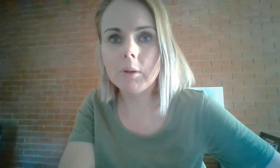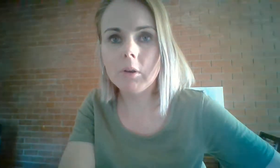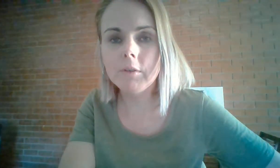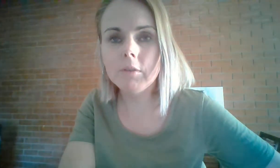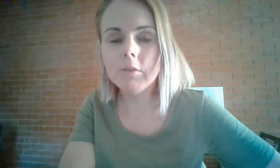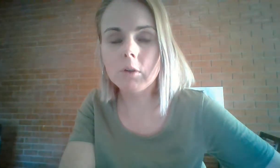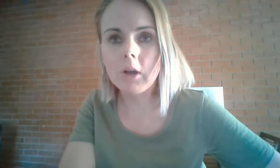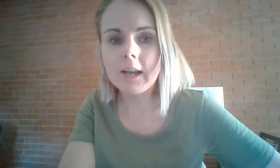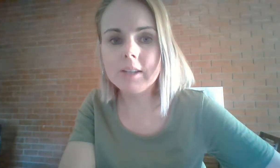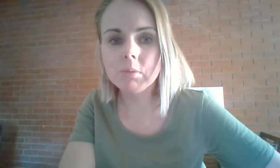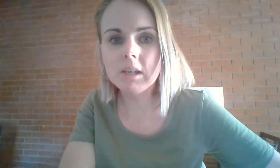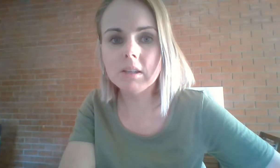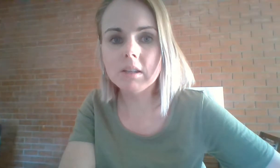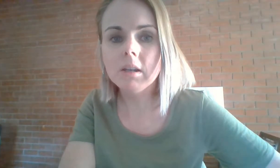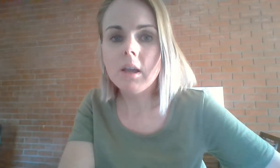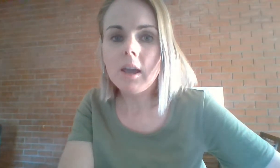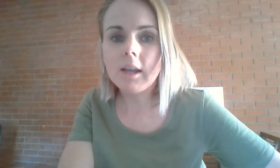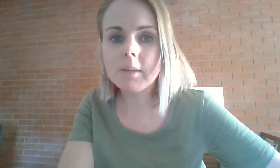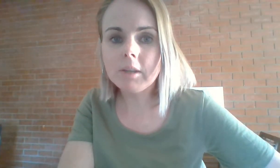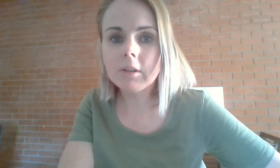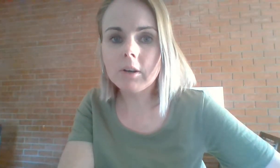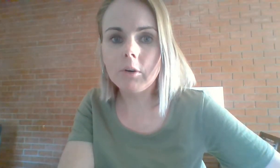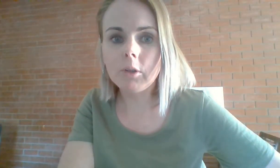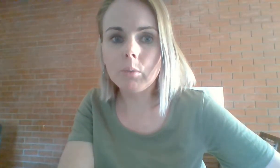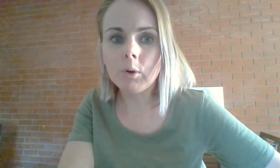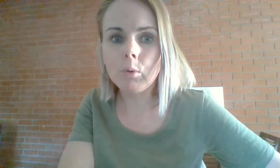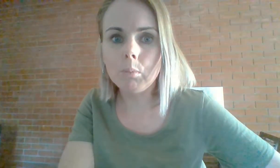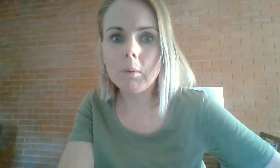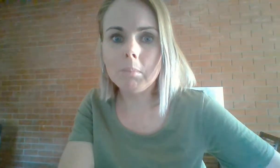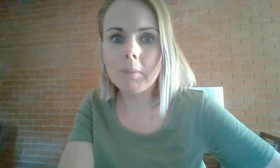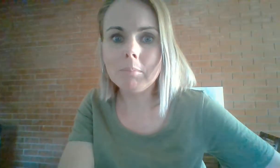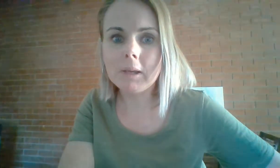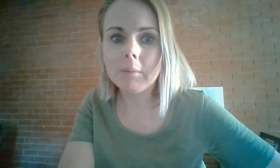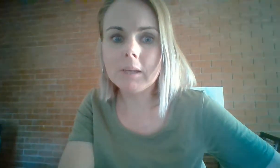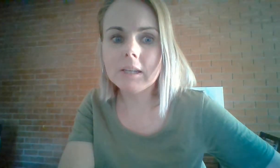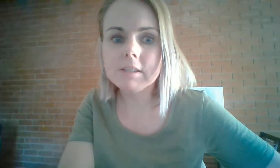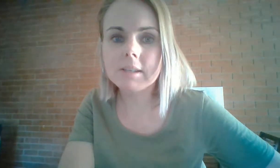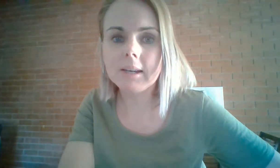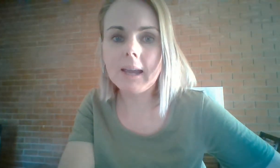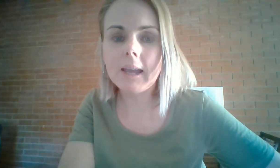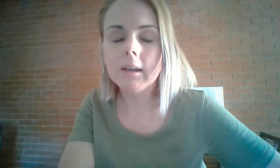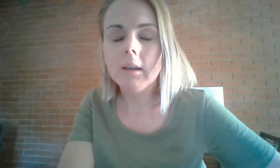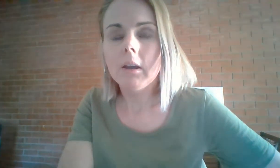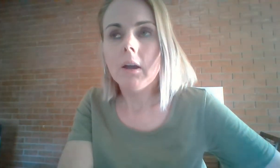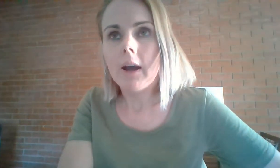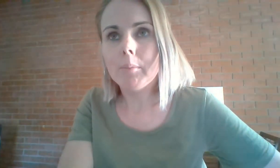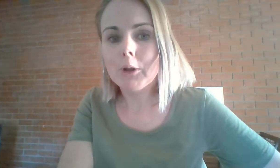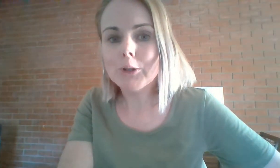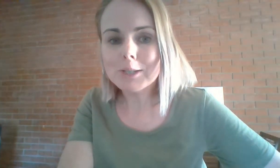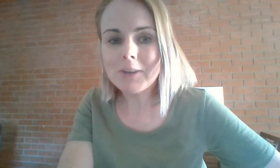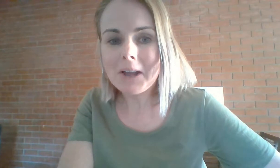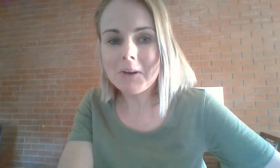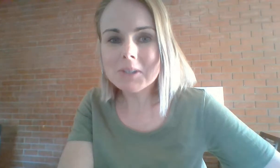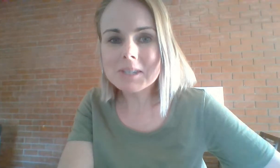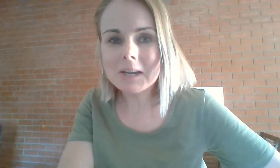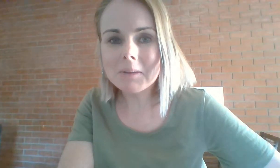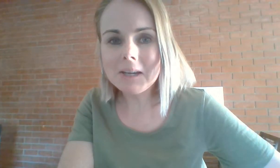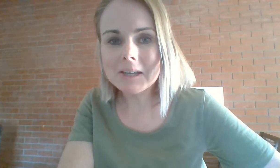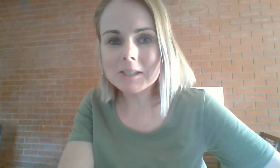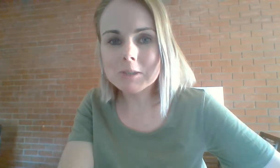a lot of clients with and something that I know that we're all bumping up against today. I apologize for how long it's taken me to get these